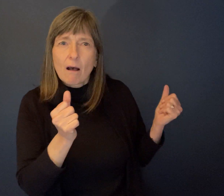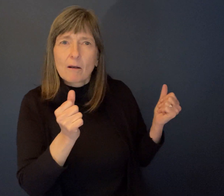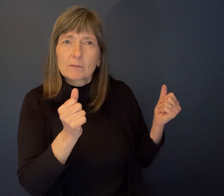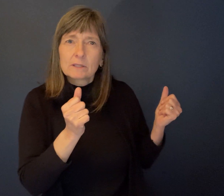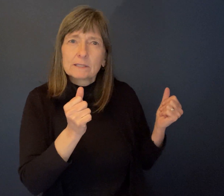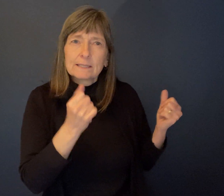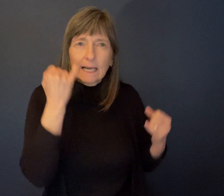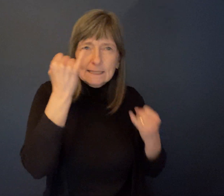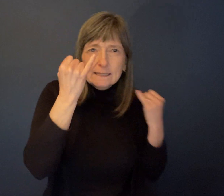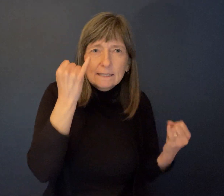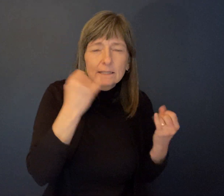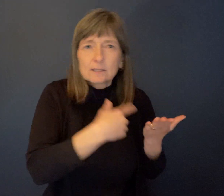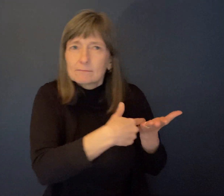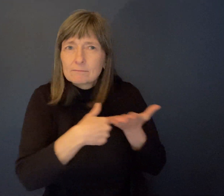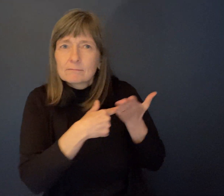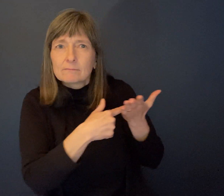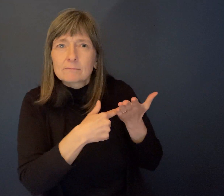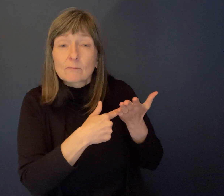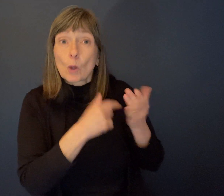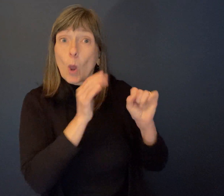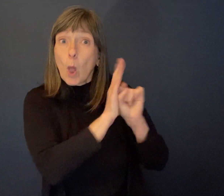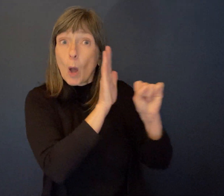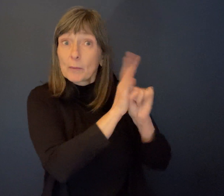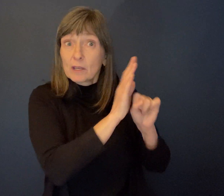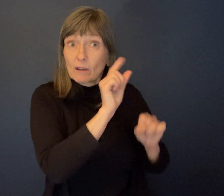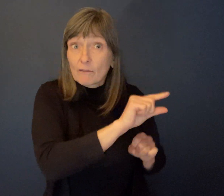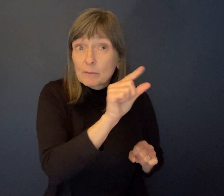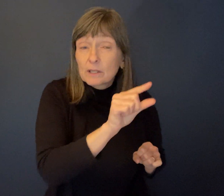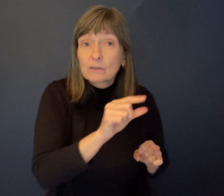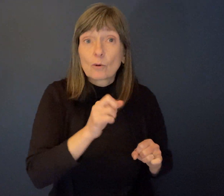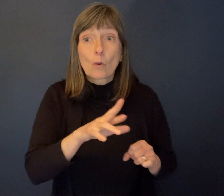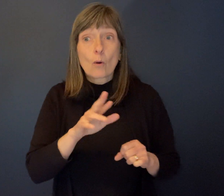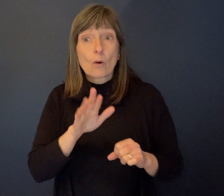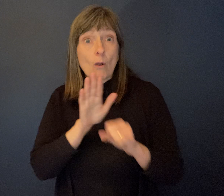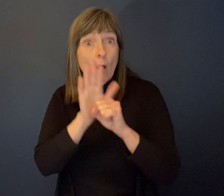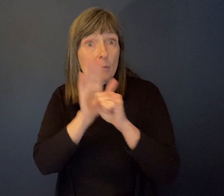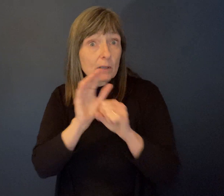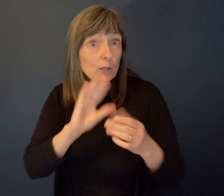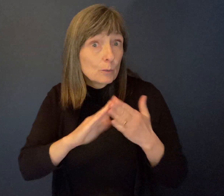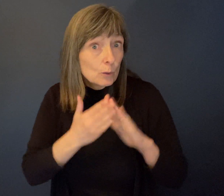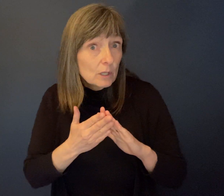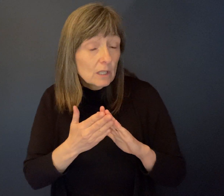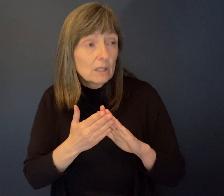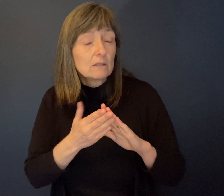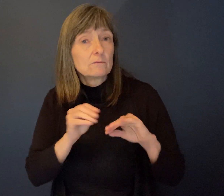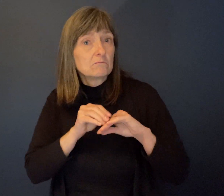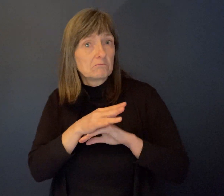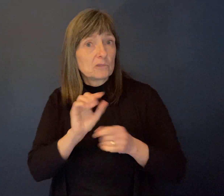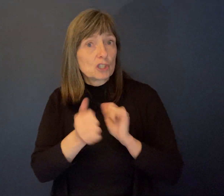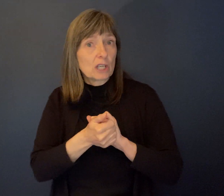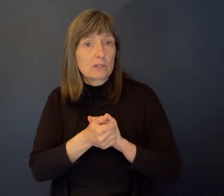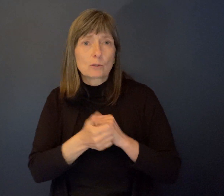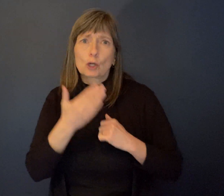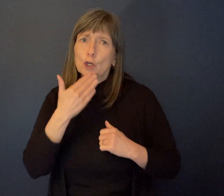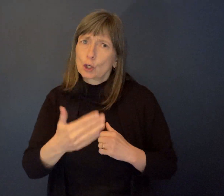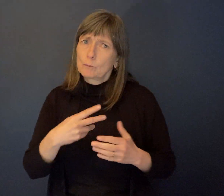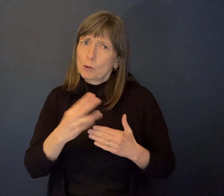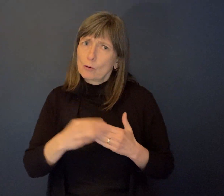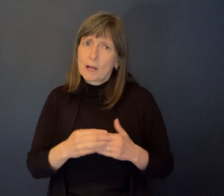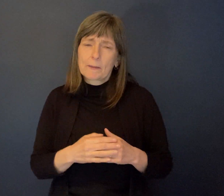government, lobby federal government or lobby community in terms of creating change. So it was a really good program. It didn't last as long as it needed to. I think it